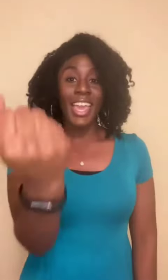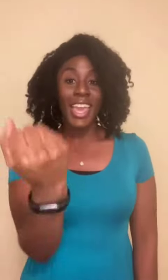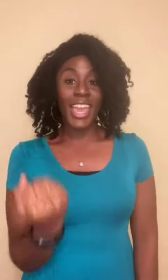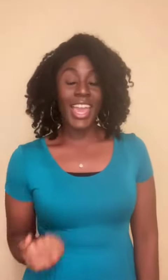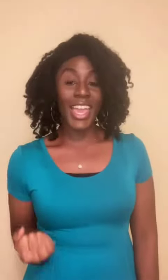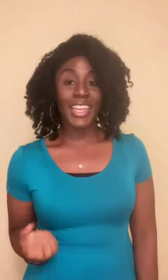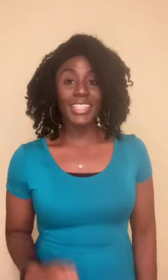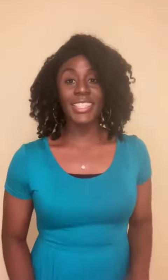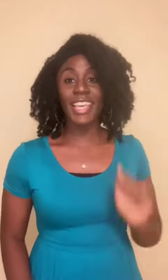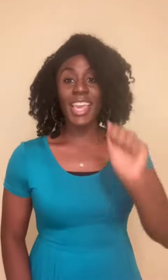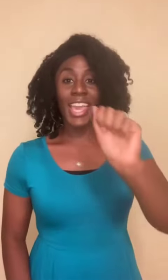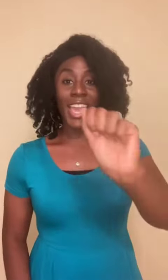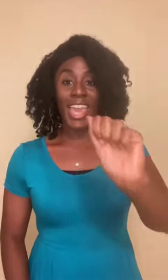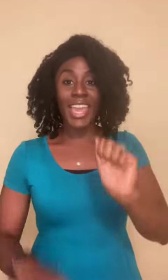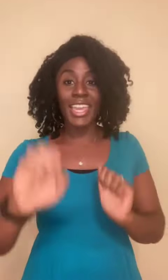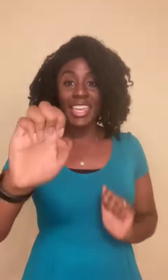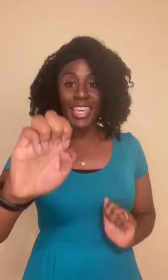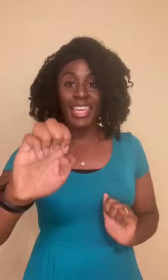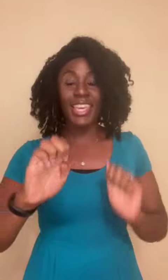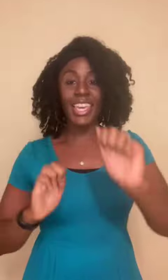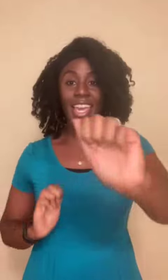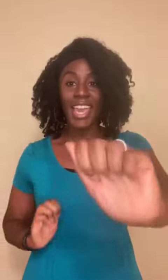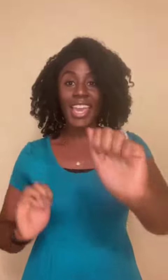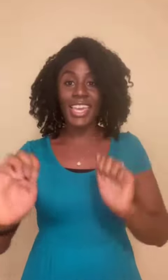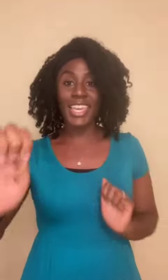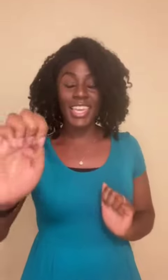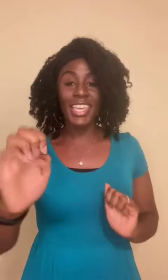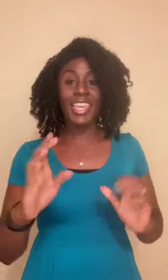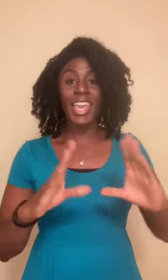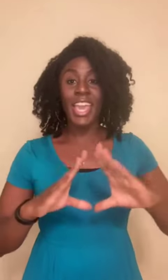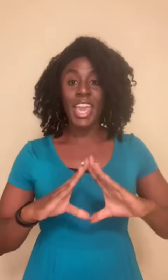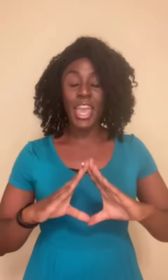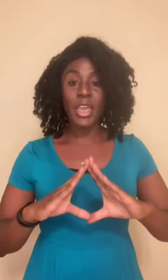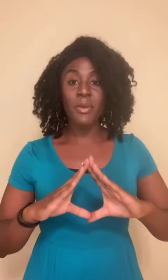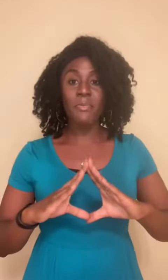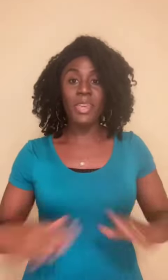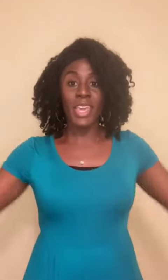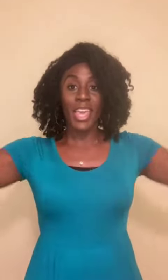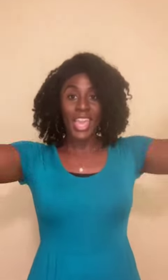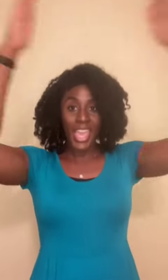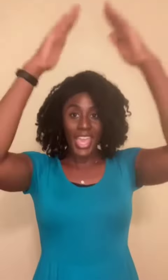Ace, A-E, A-E, M, A.